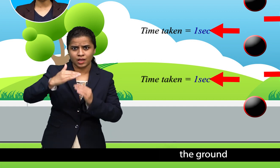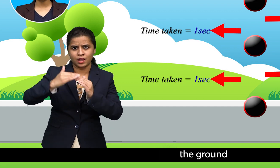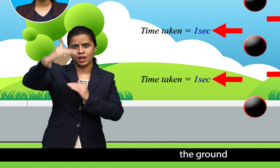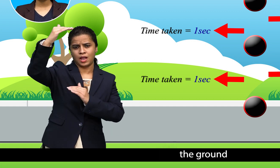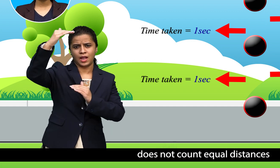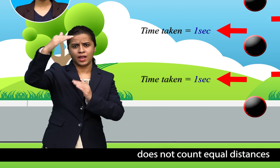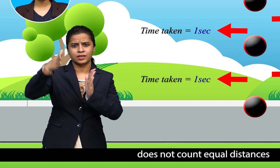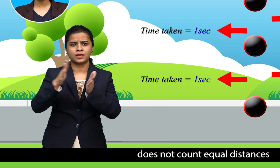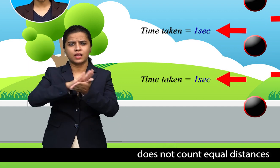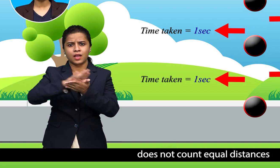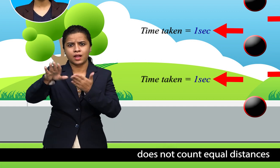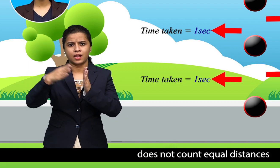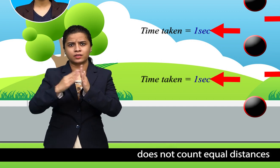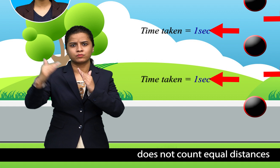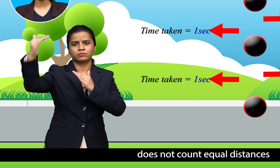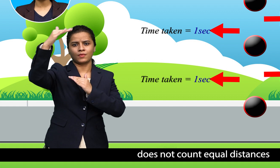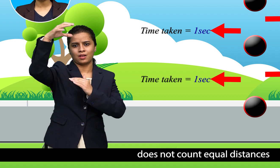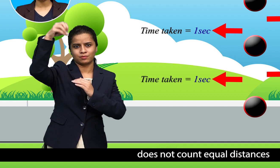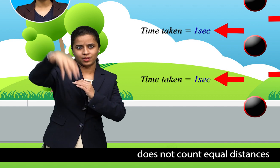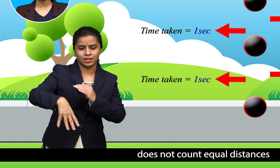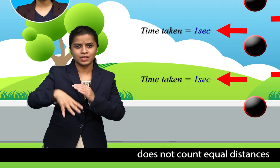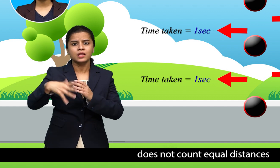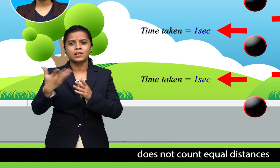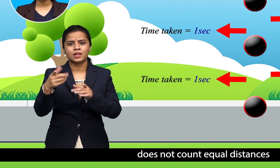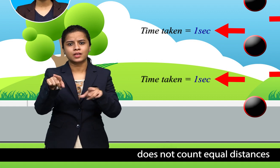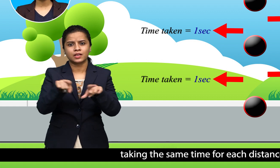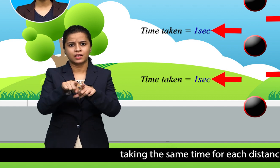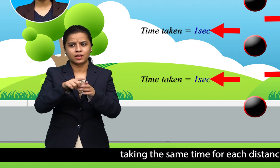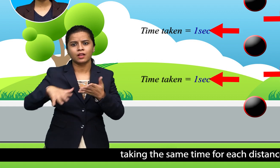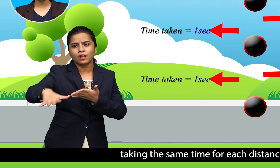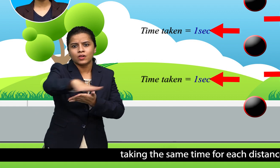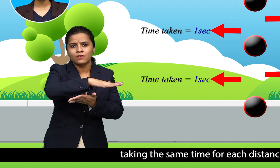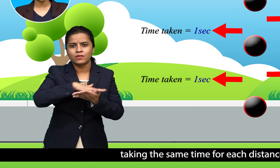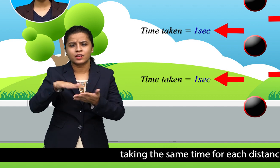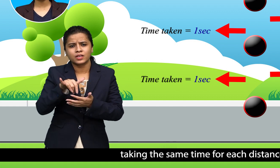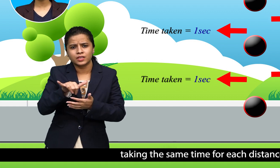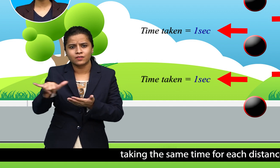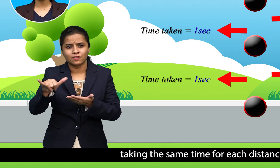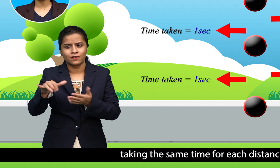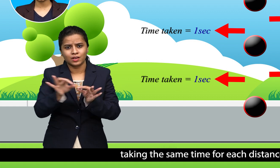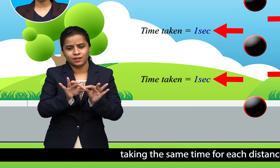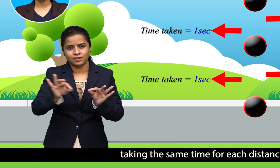does not cover equal distances taking the same time for each distance